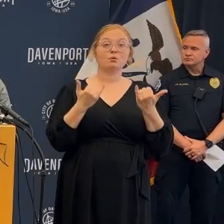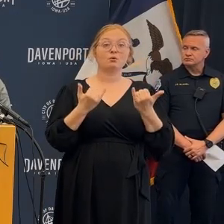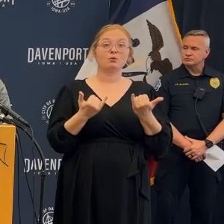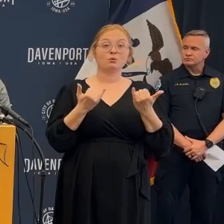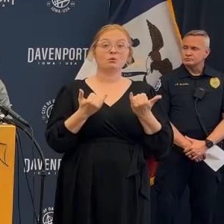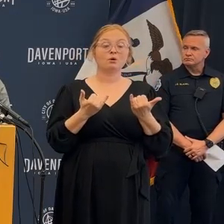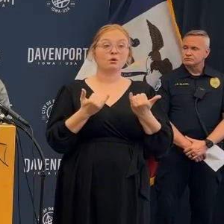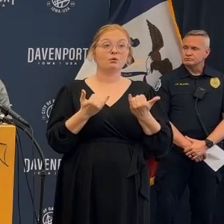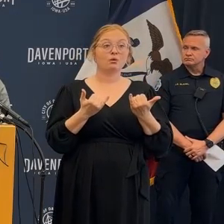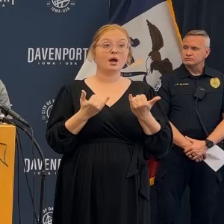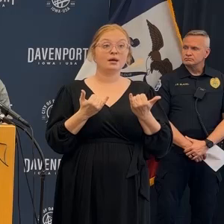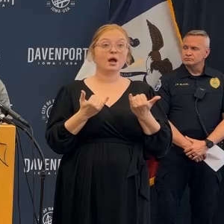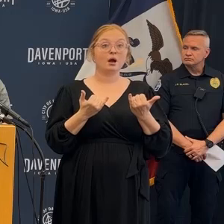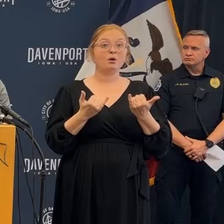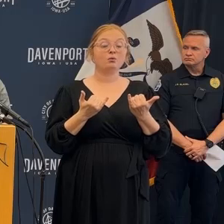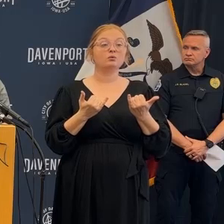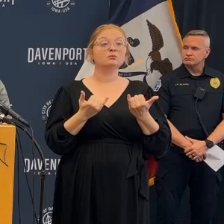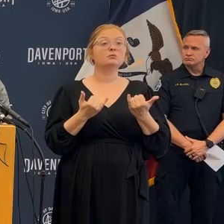anymore about that